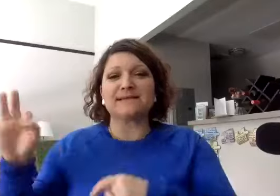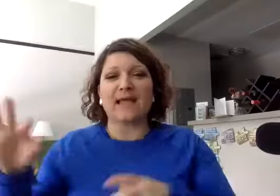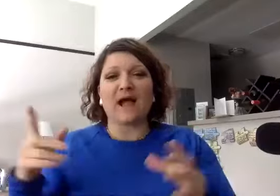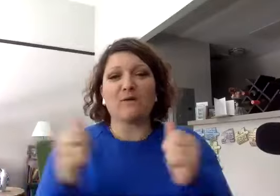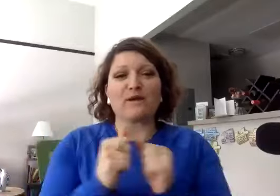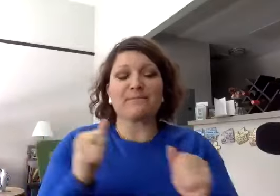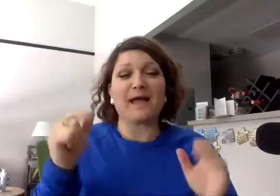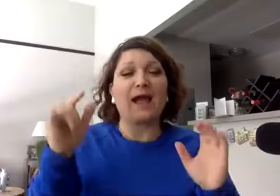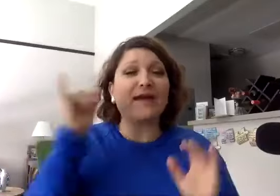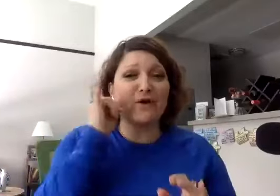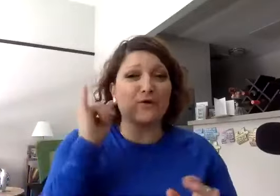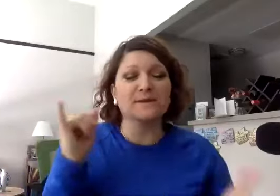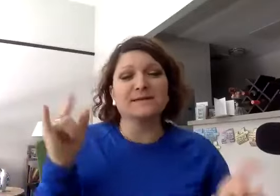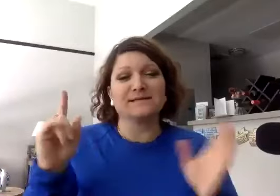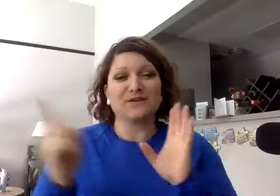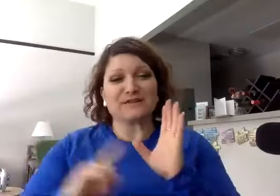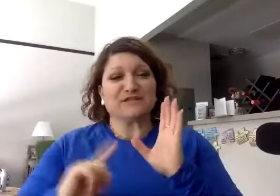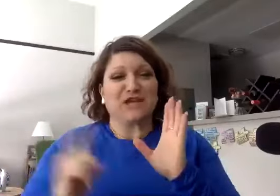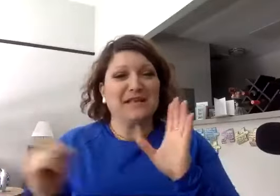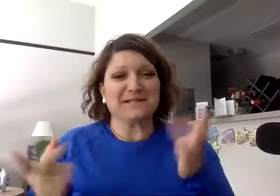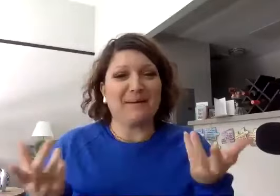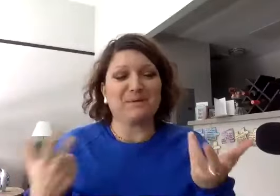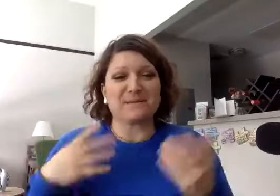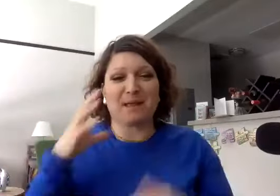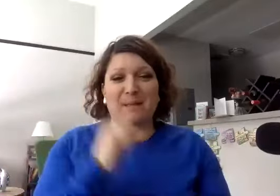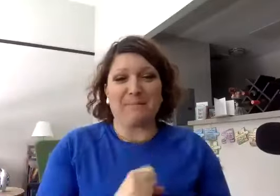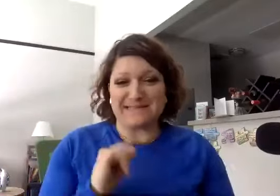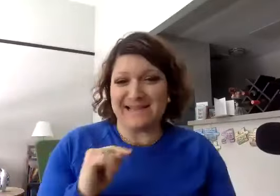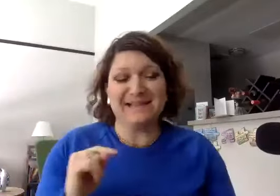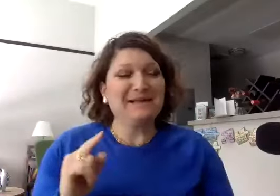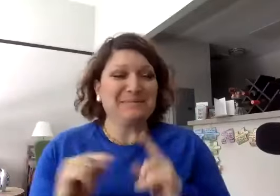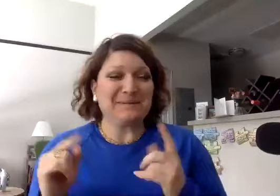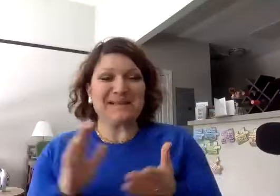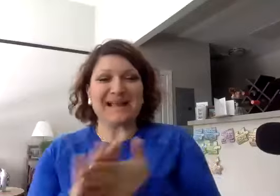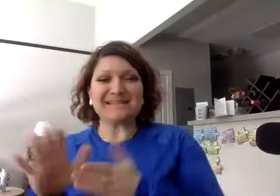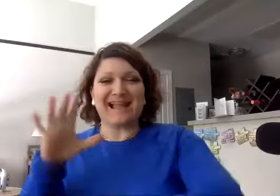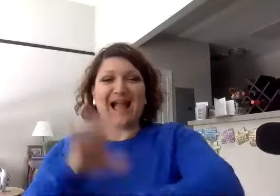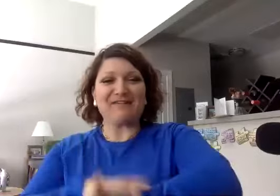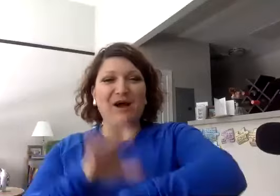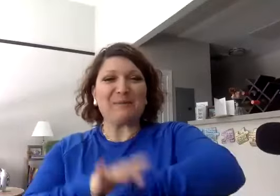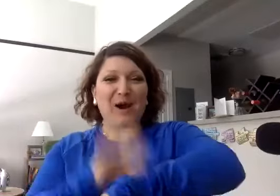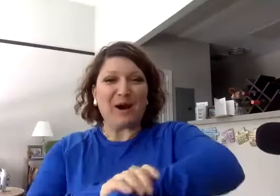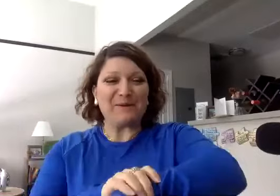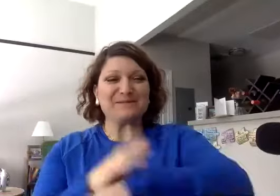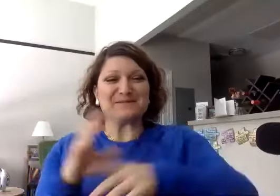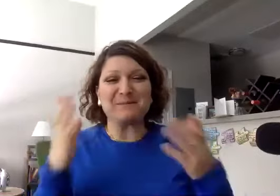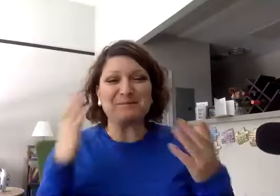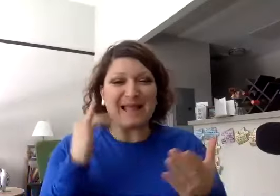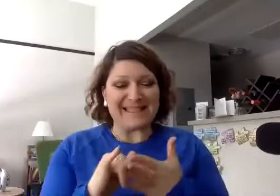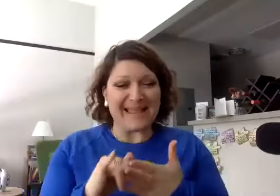that with my iPhone. You know, they just chased up, but sometimes I missed it. It would be nice to have it on my arm, something like that.